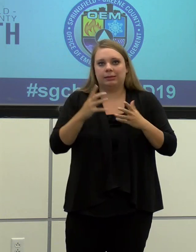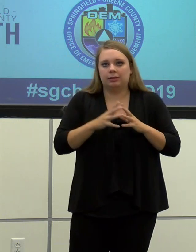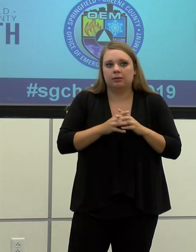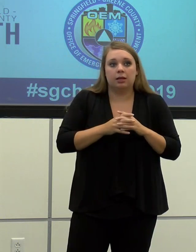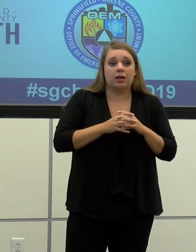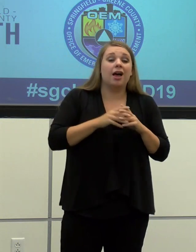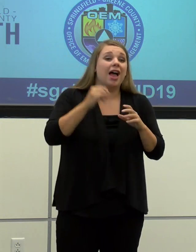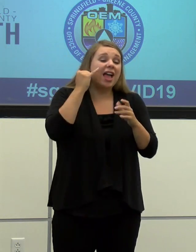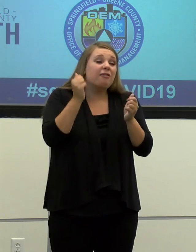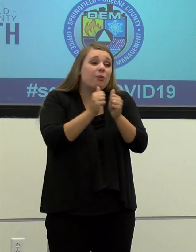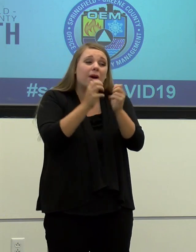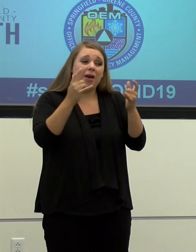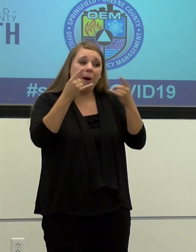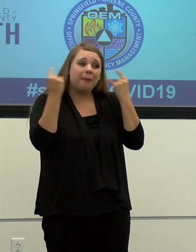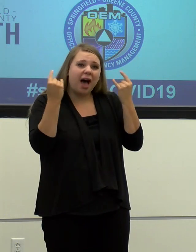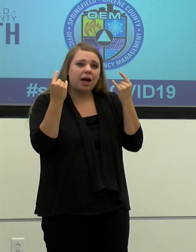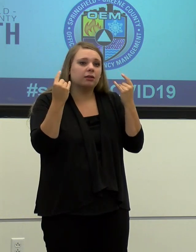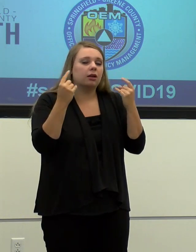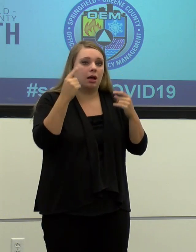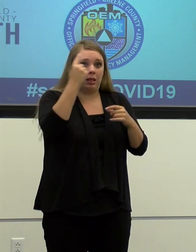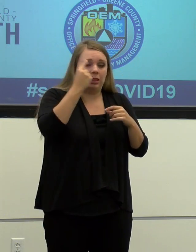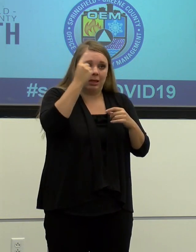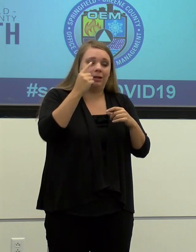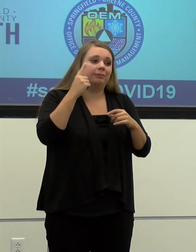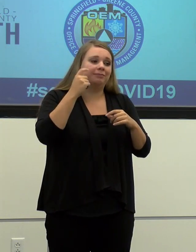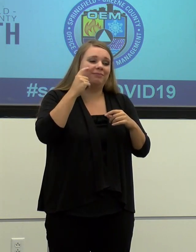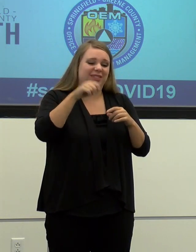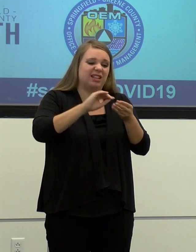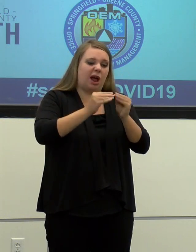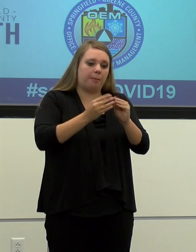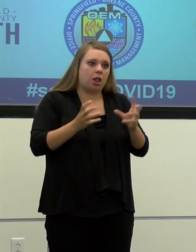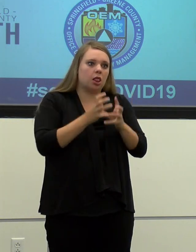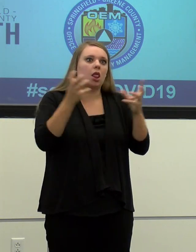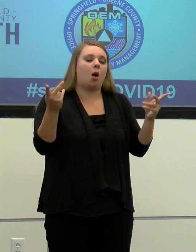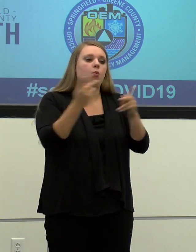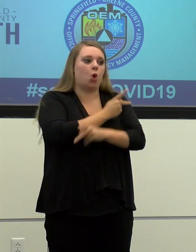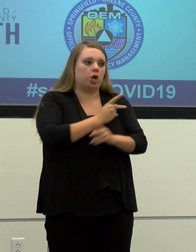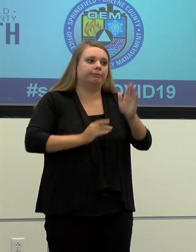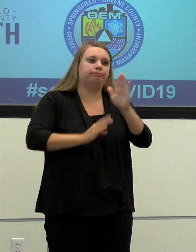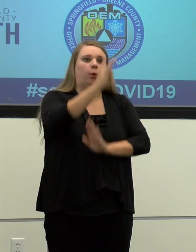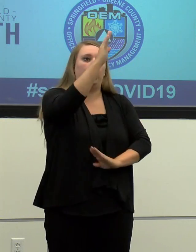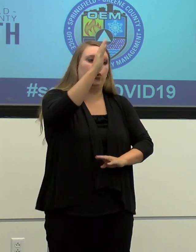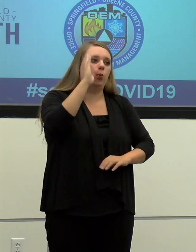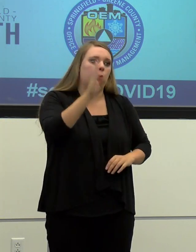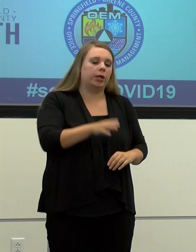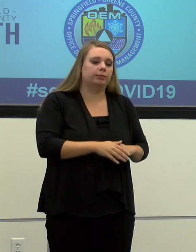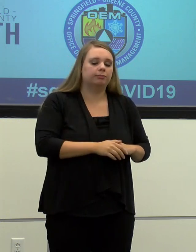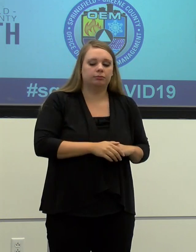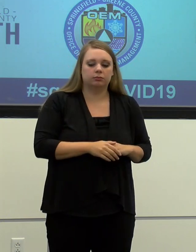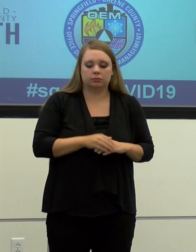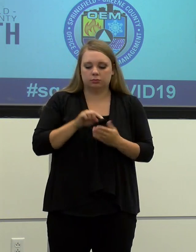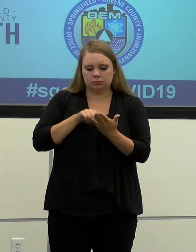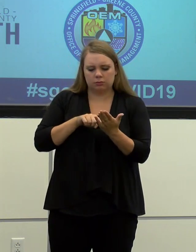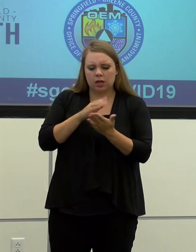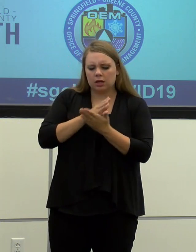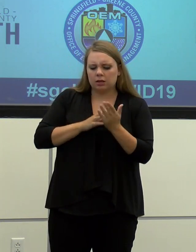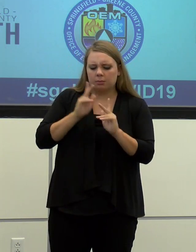know where we would be if we didn't have this in place. Uh, apparently there's some people on Facebook wondering if